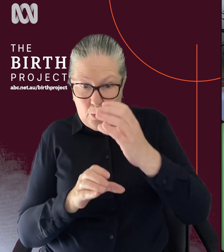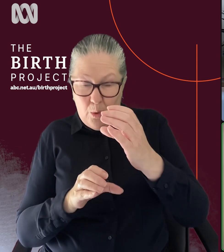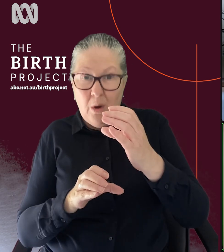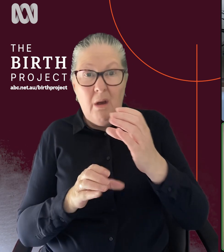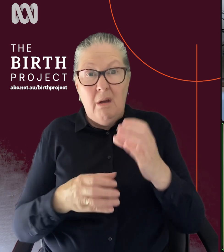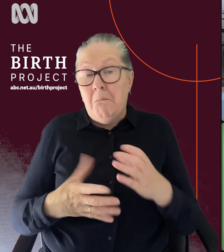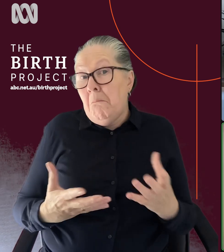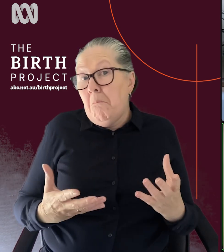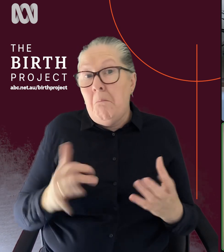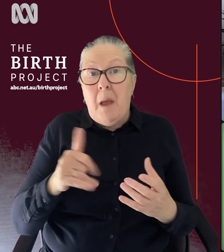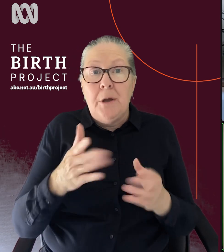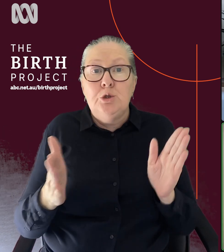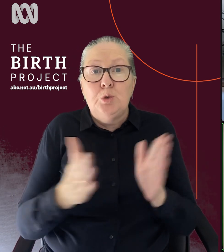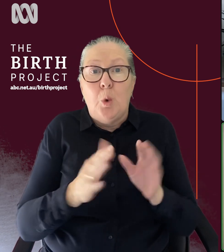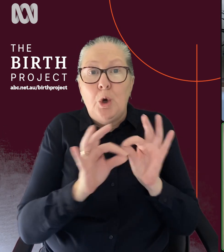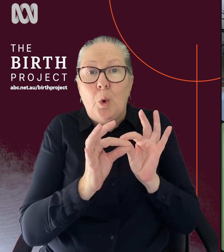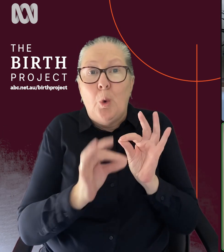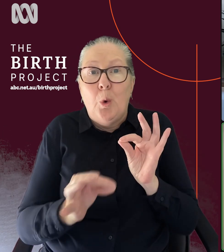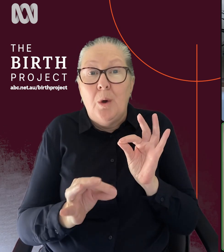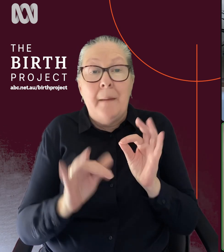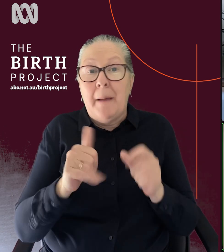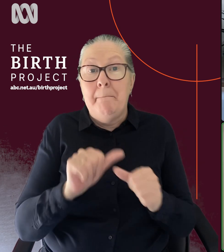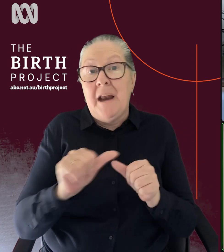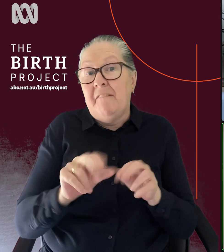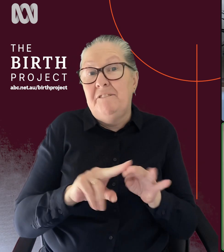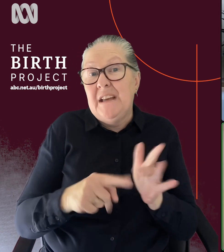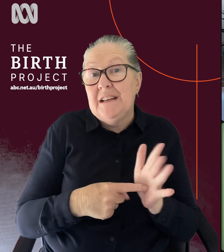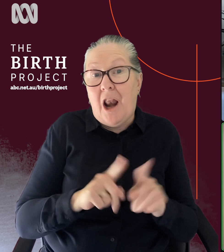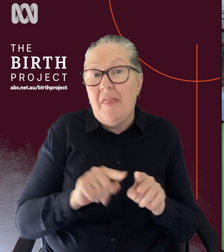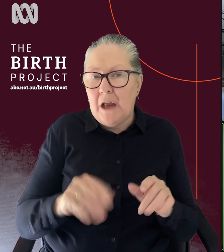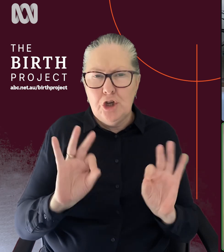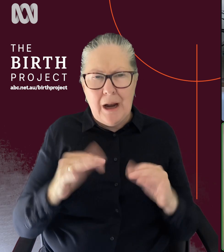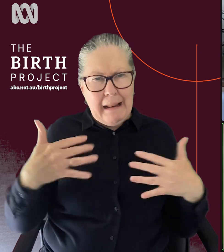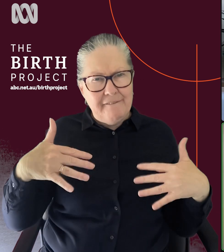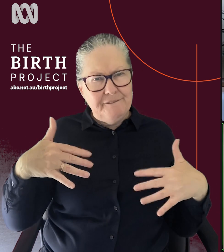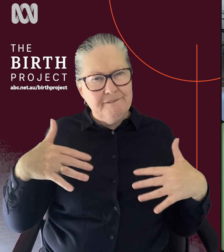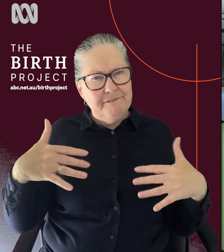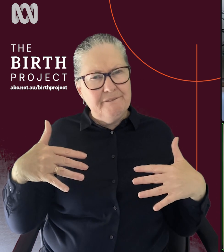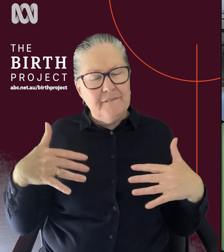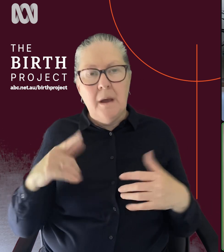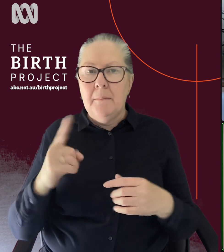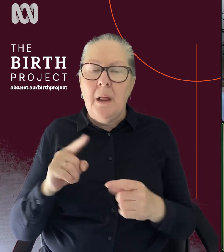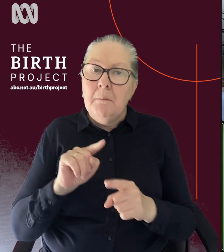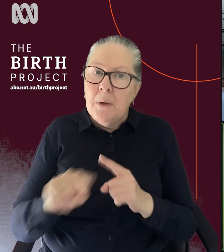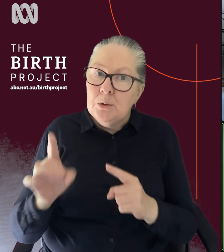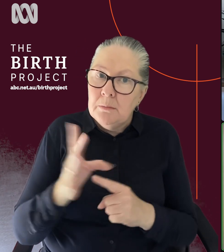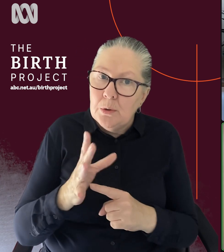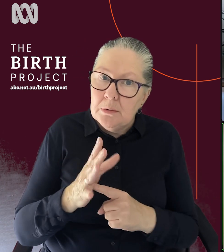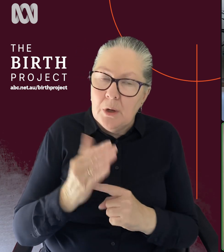like maybe it has a shorter cord or maybe it fits better there. And maybe we don't want to disrupt that. So, I mean, the most important thing is it's